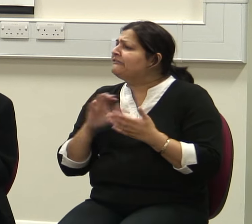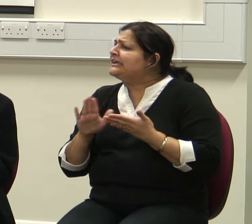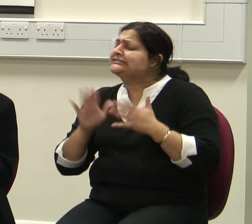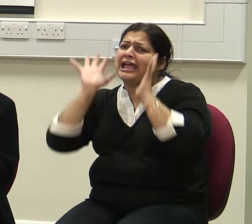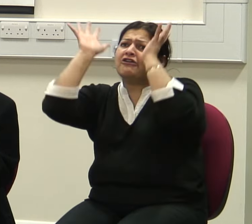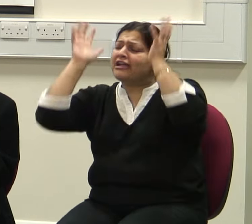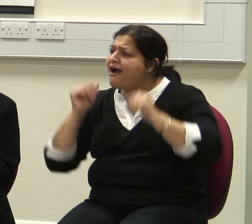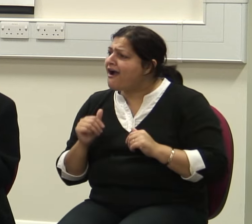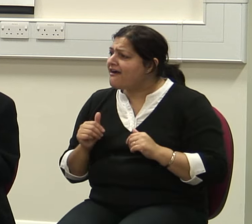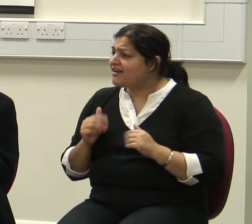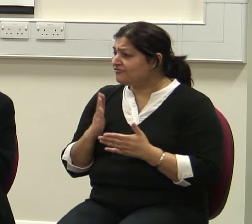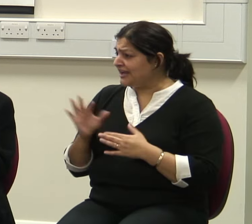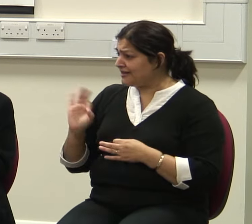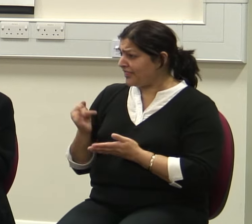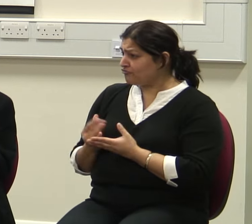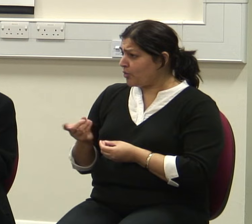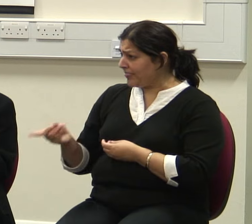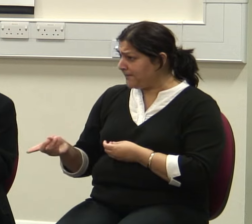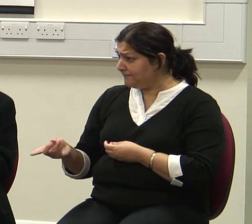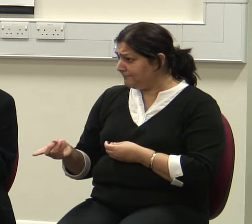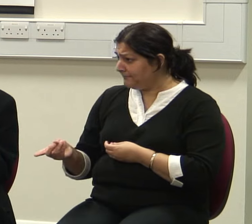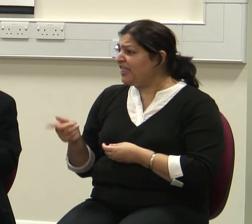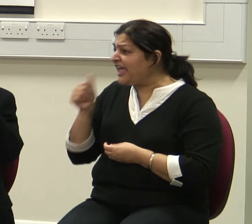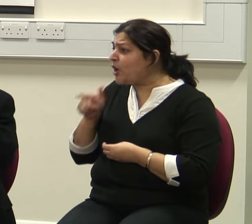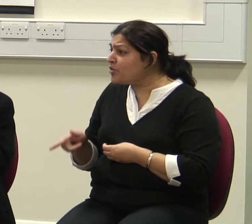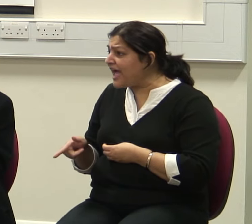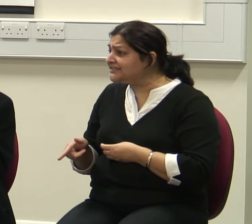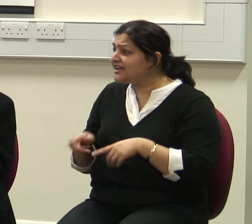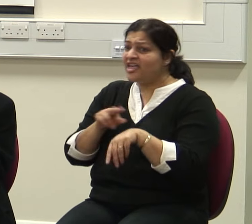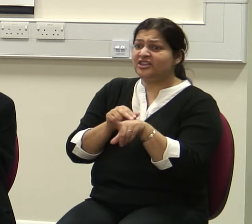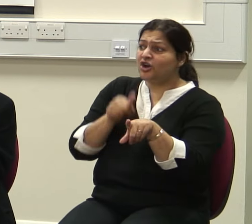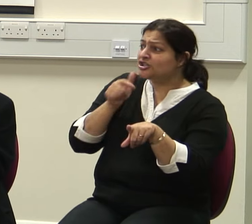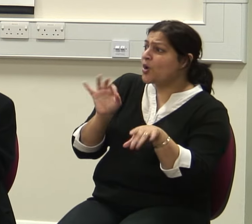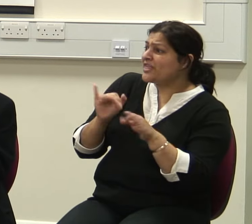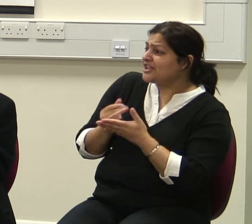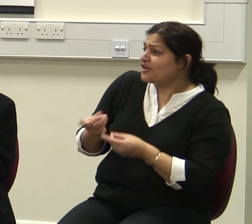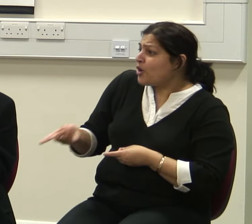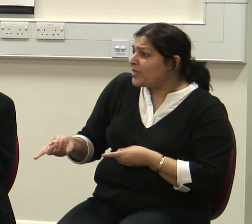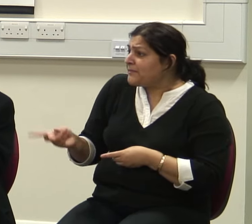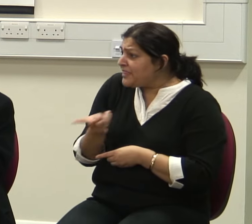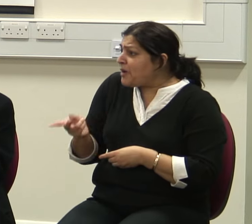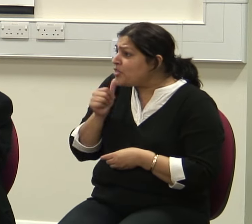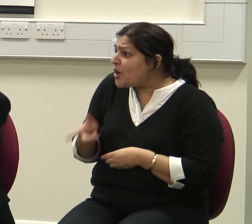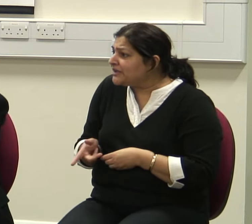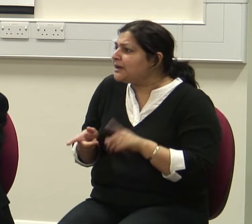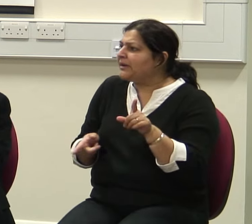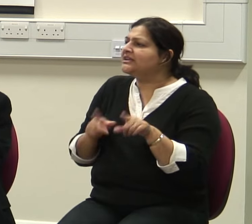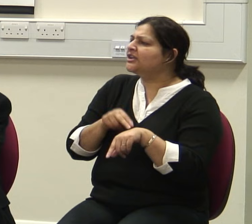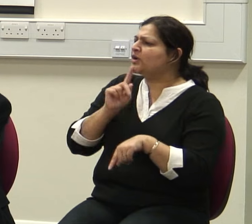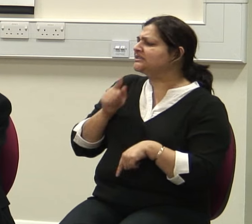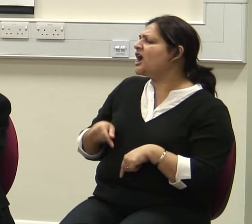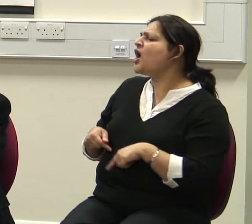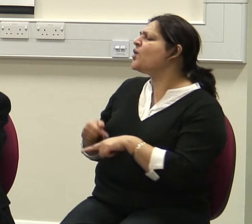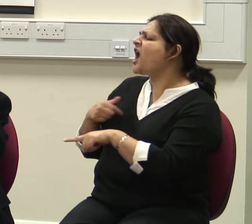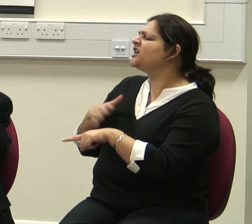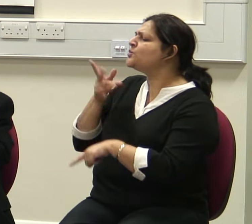admit it. So, they couldn't, in order to say, Mrs. Jones, I don't want to see your face again. I think you have a, you should see to Dr.